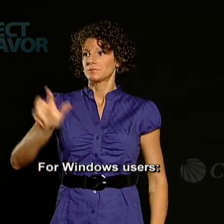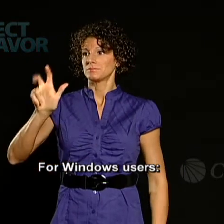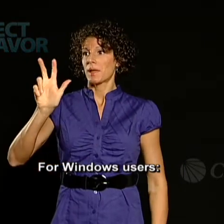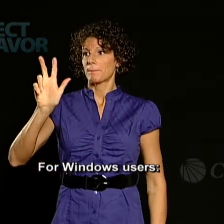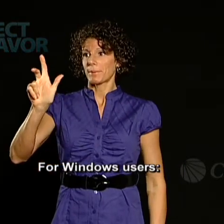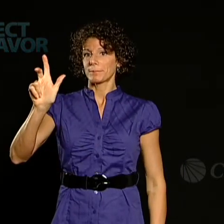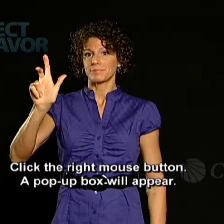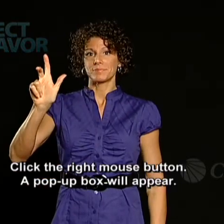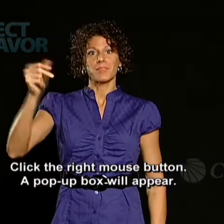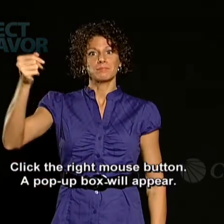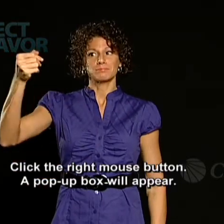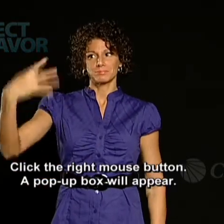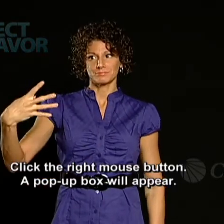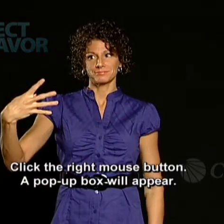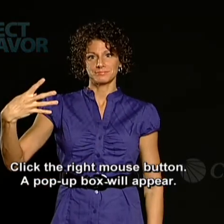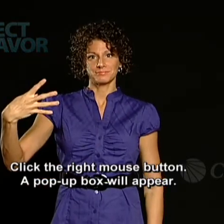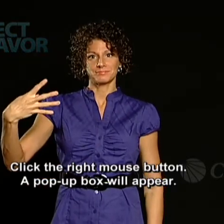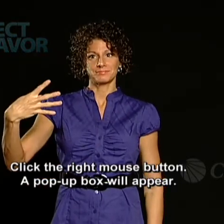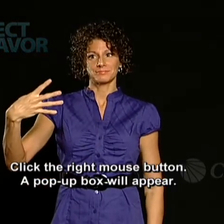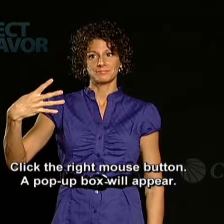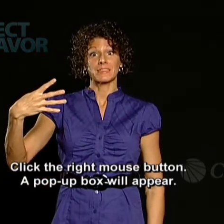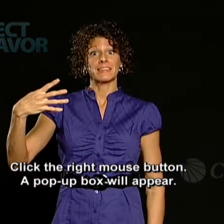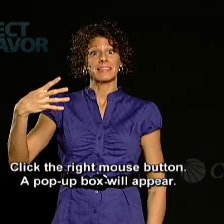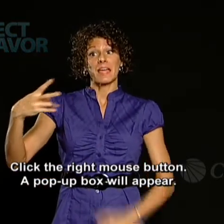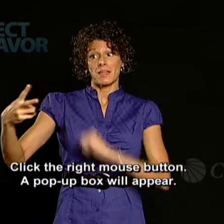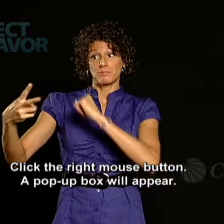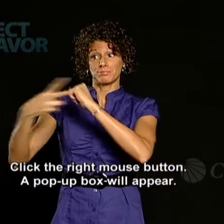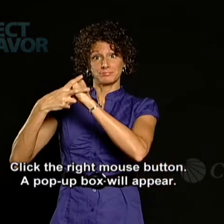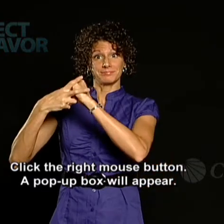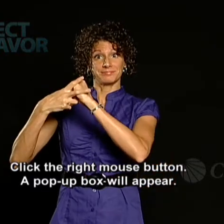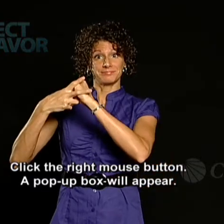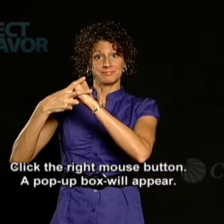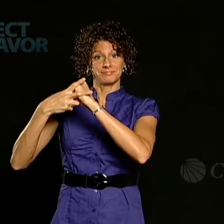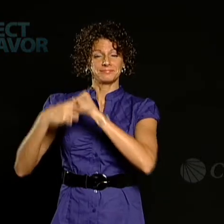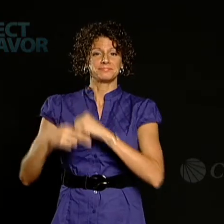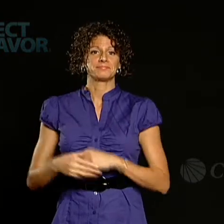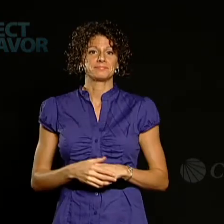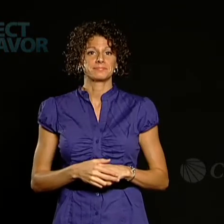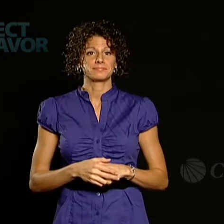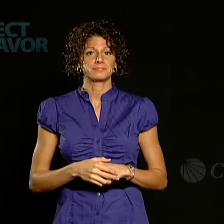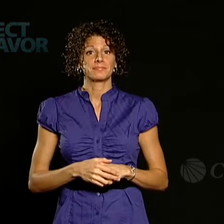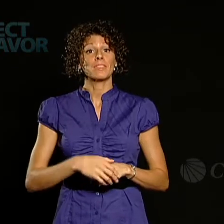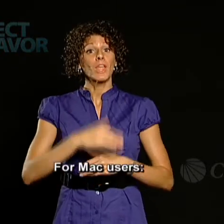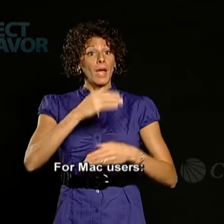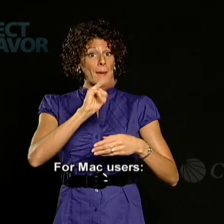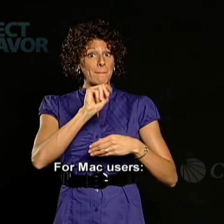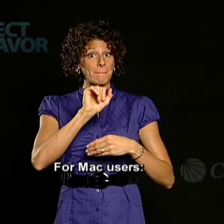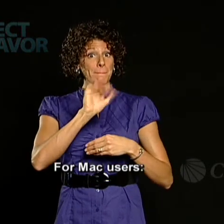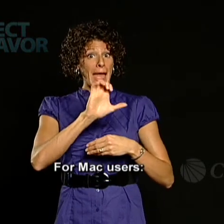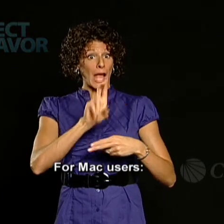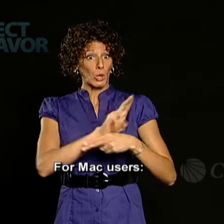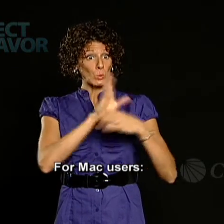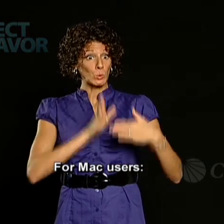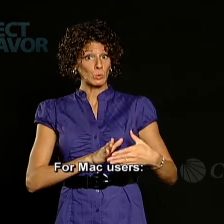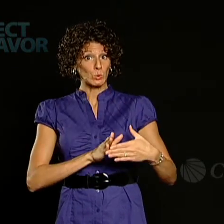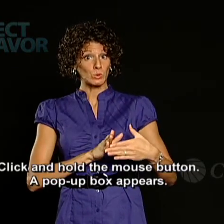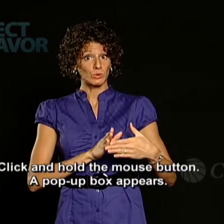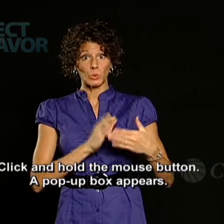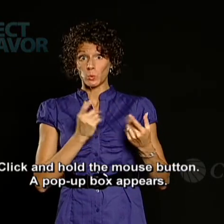click the right mouse button. A pop-up box will appear. For Macintosh users, click and